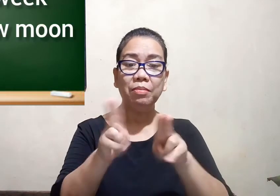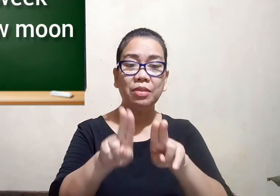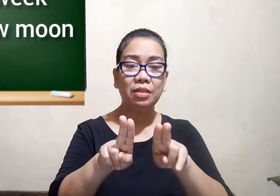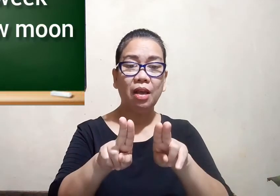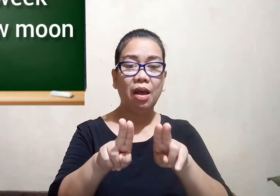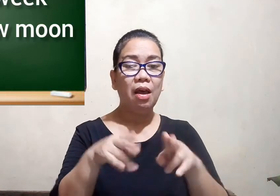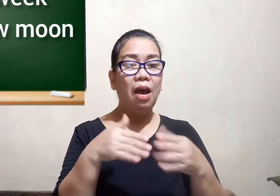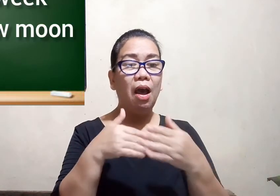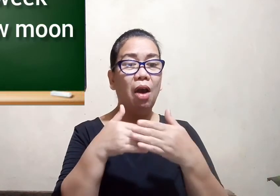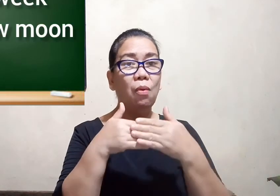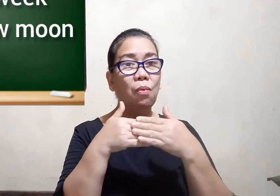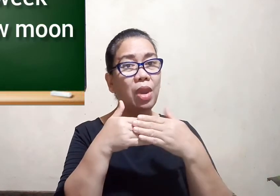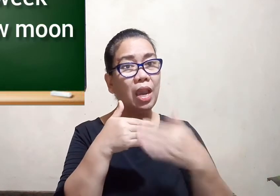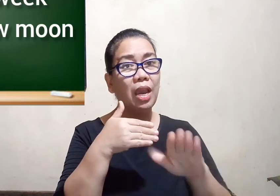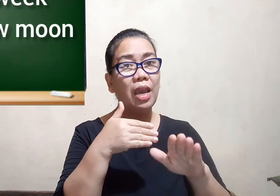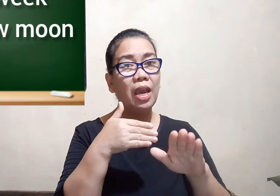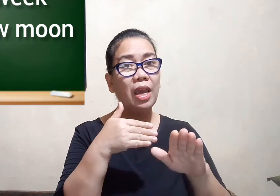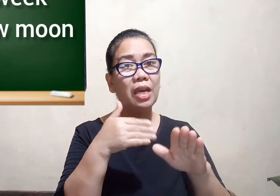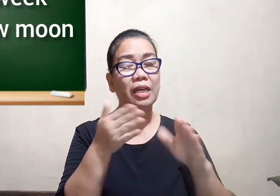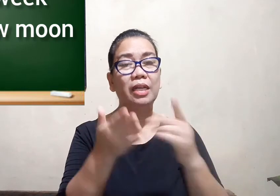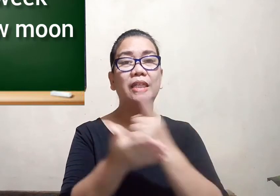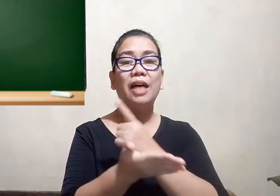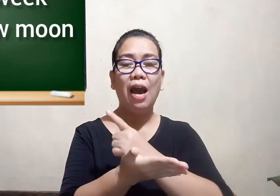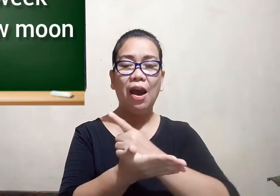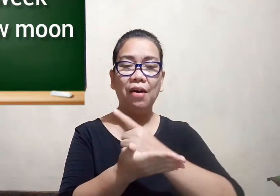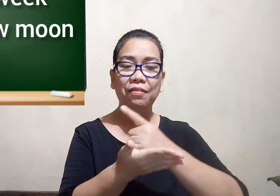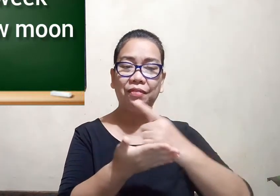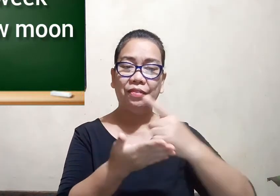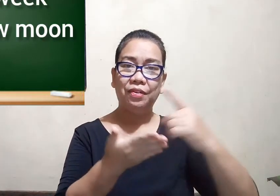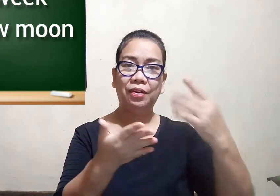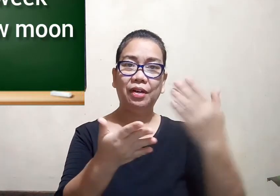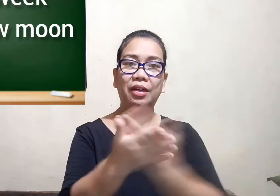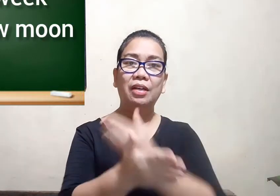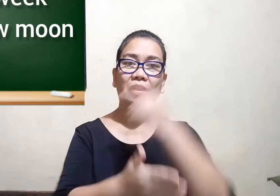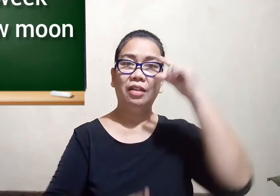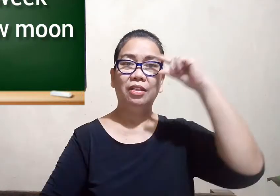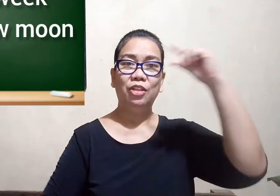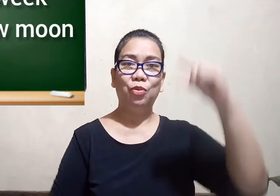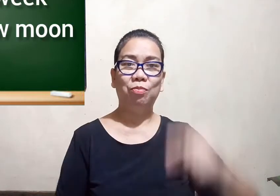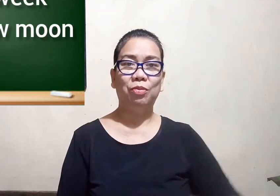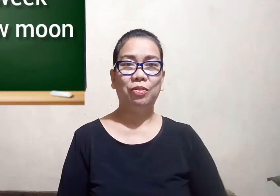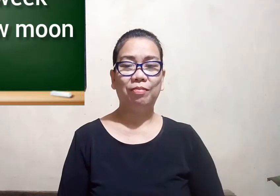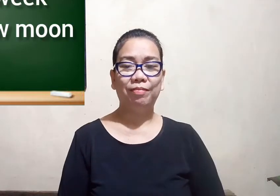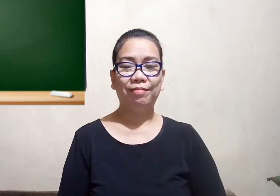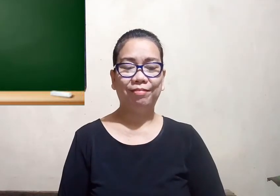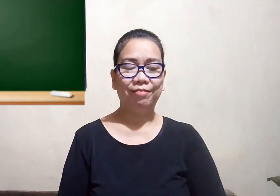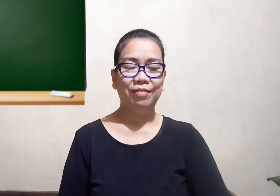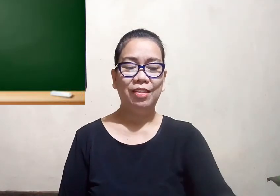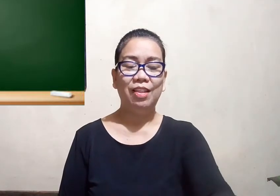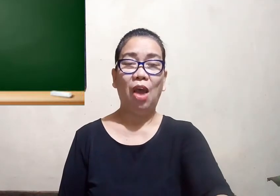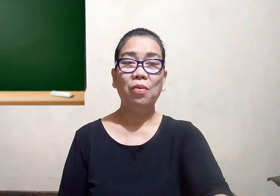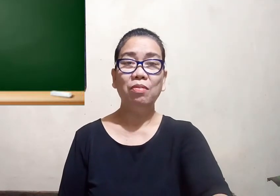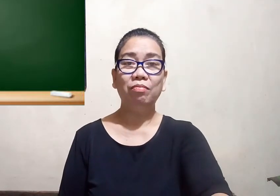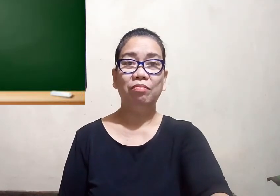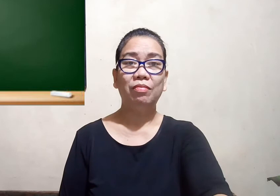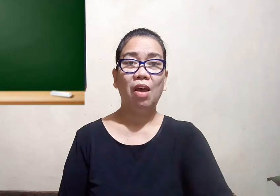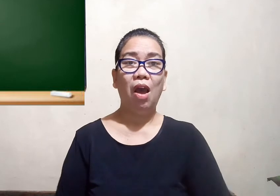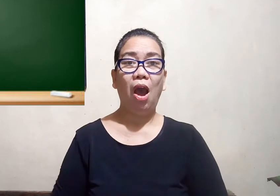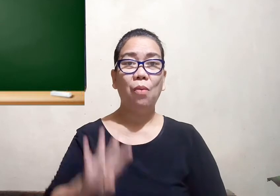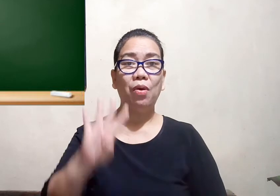a week after the moon after now our